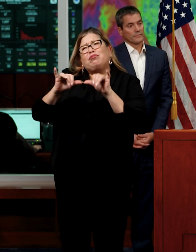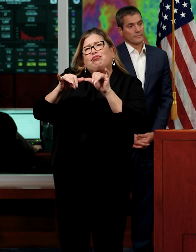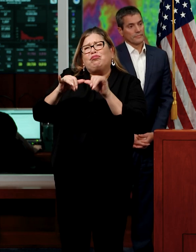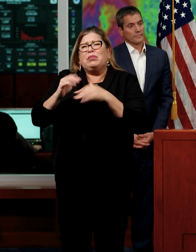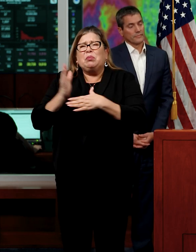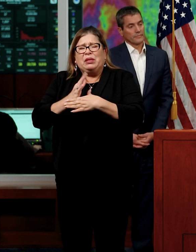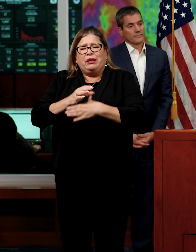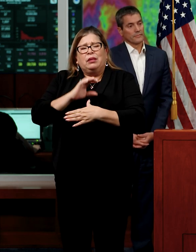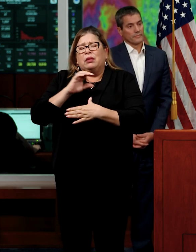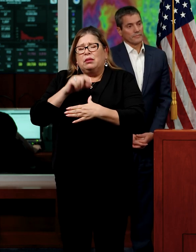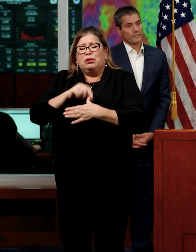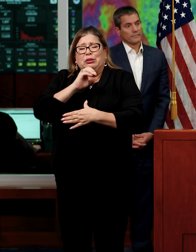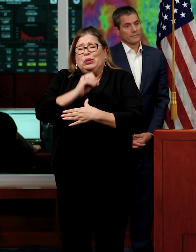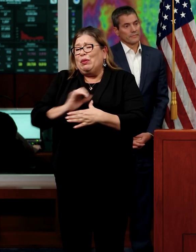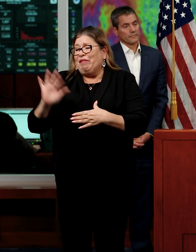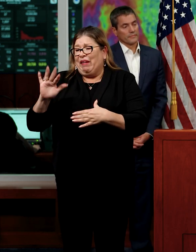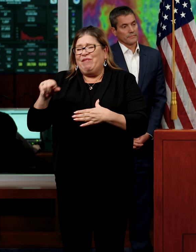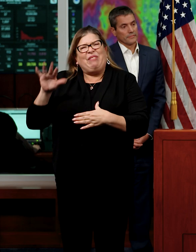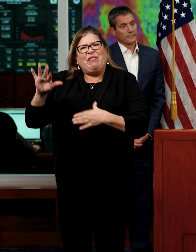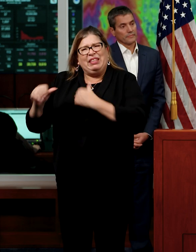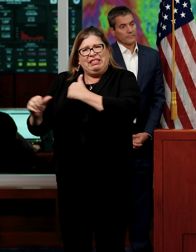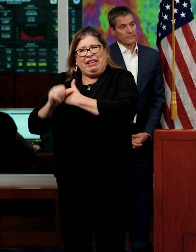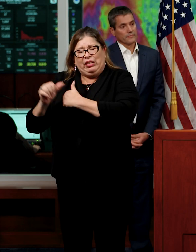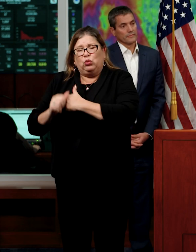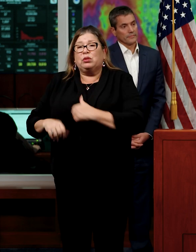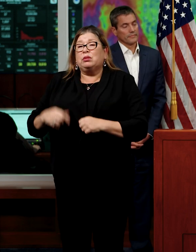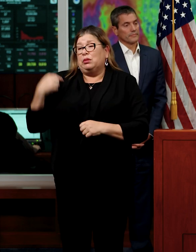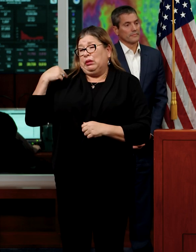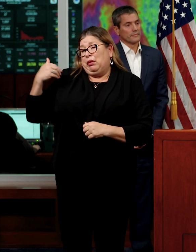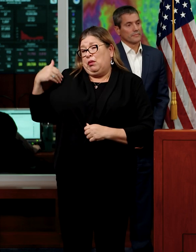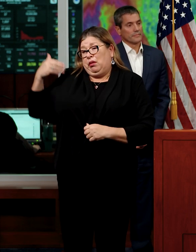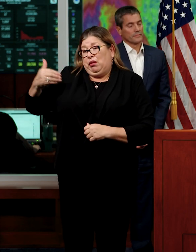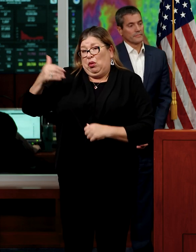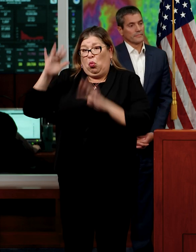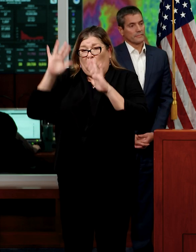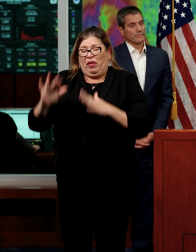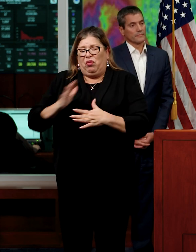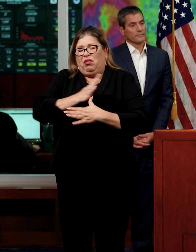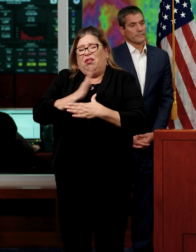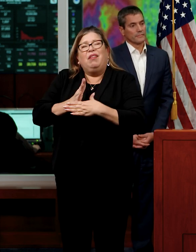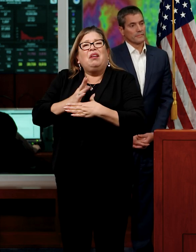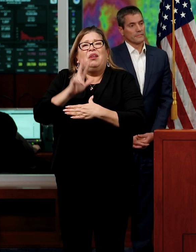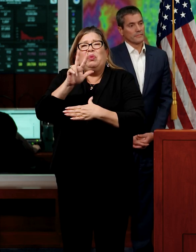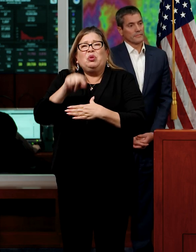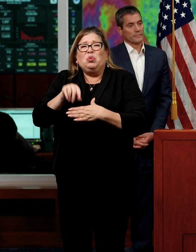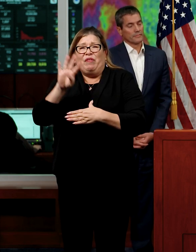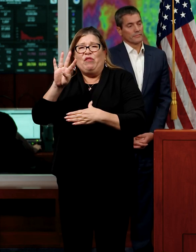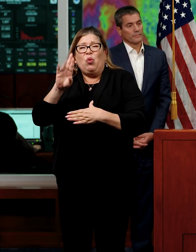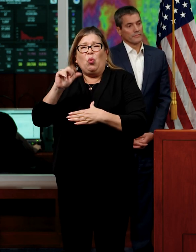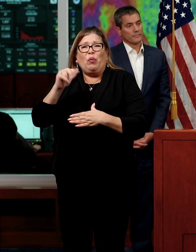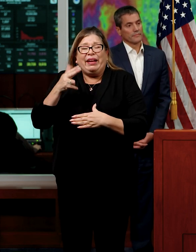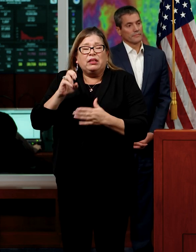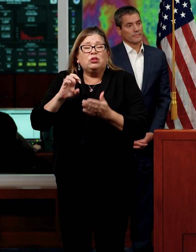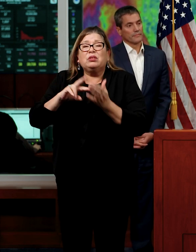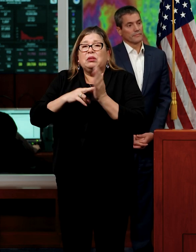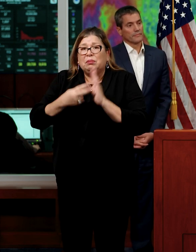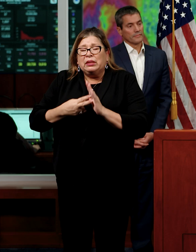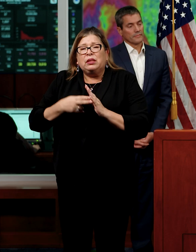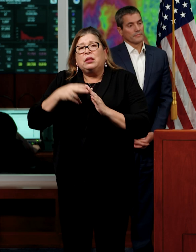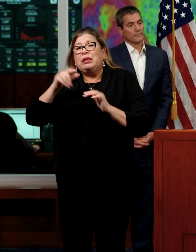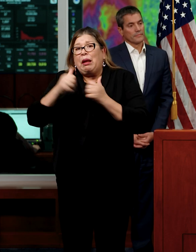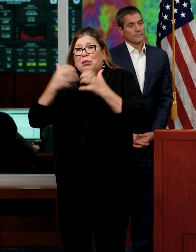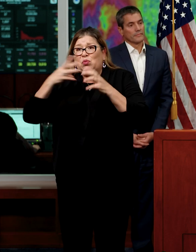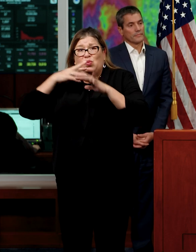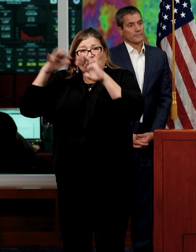dangerous, the first two were in the three to four range. That's really determined by amount of water vapor and